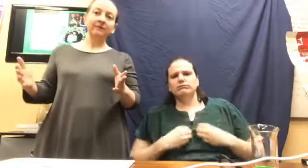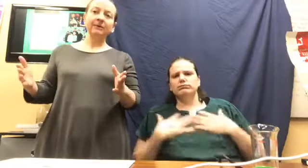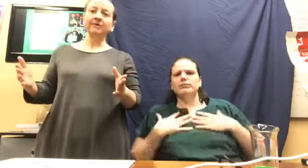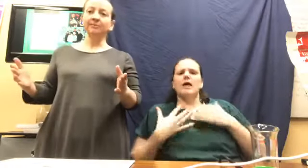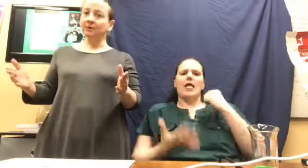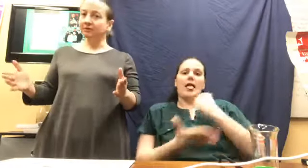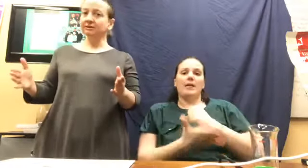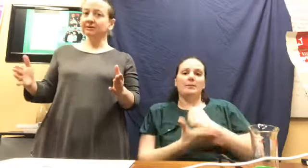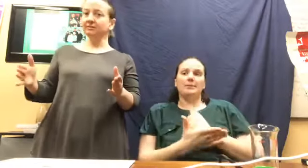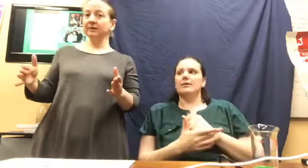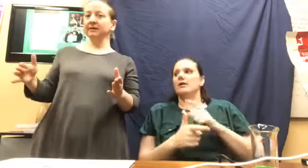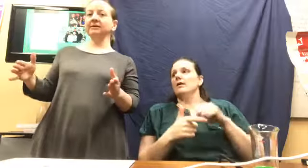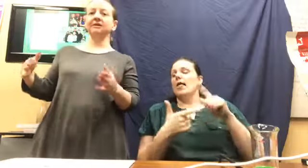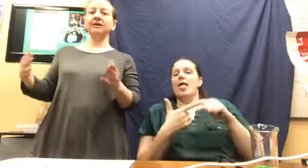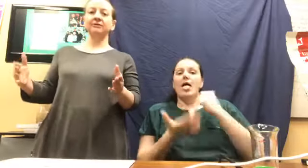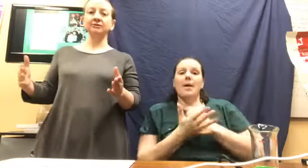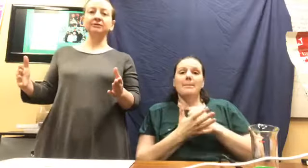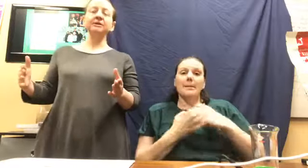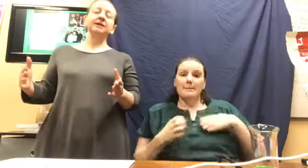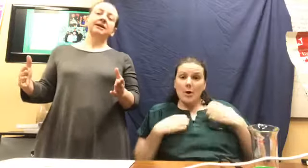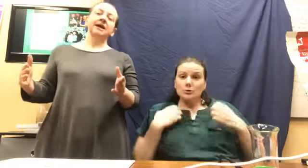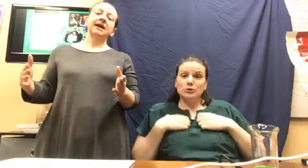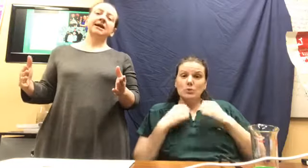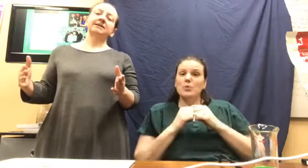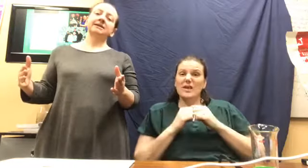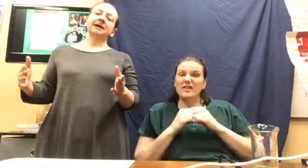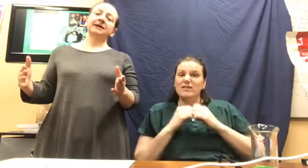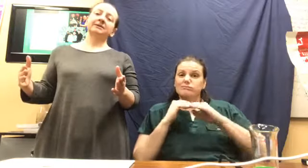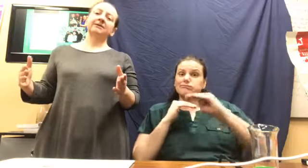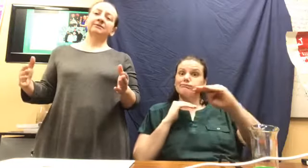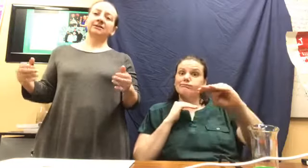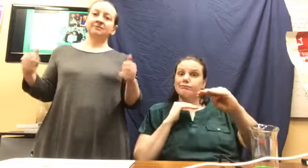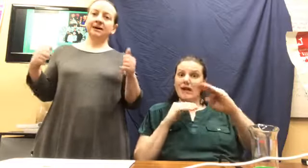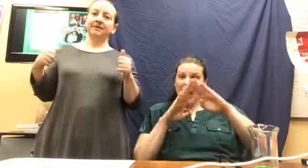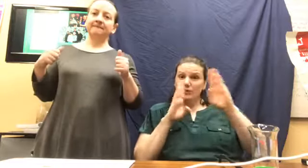with emotional stability in our household. And, uh, so it's been amazing.